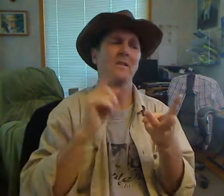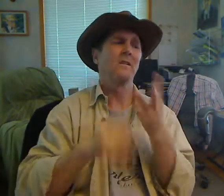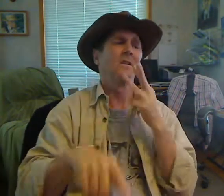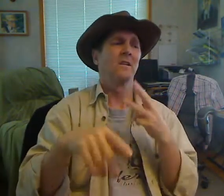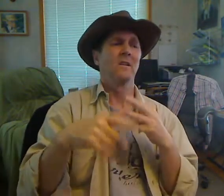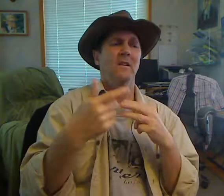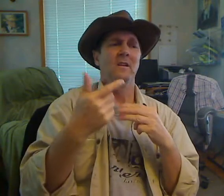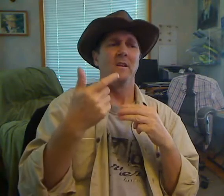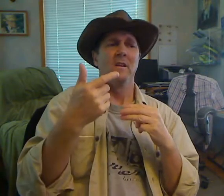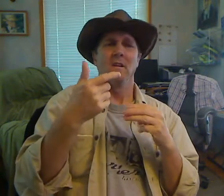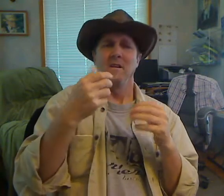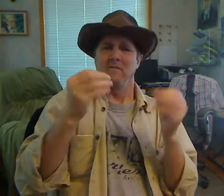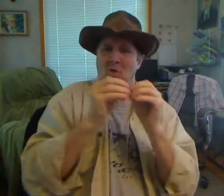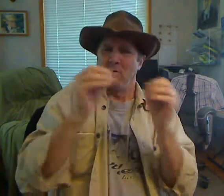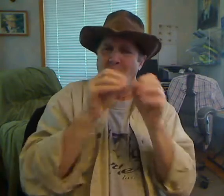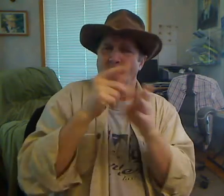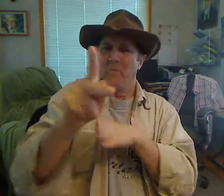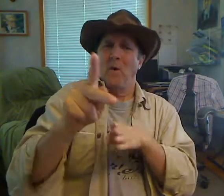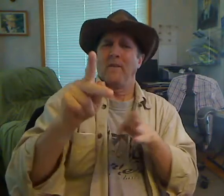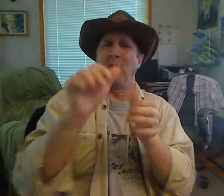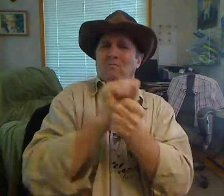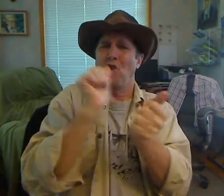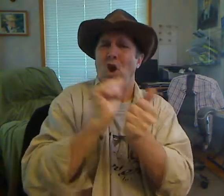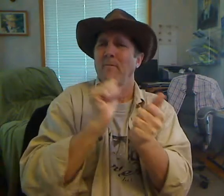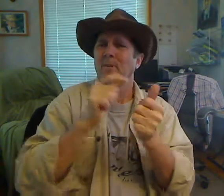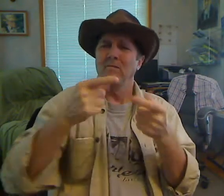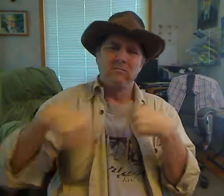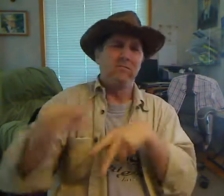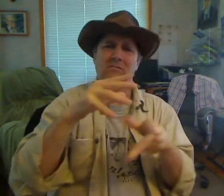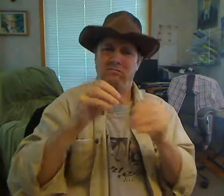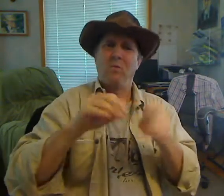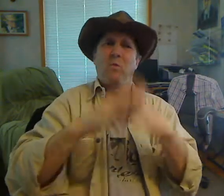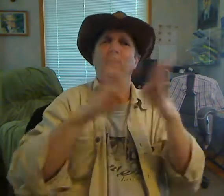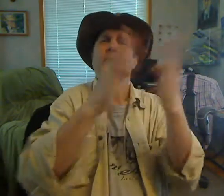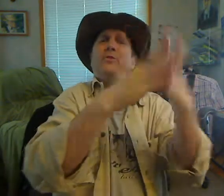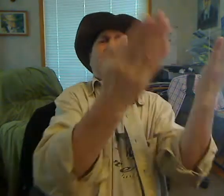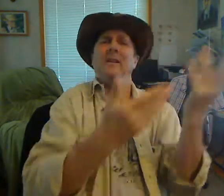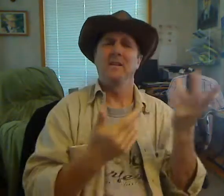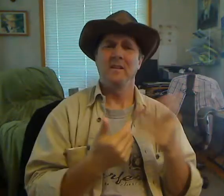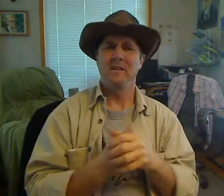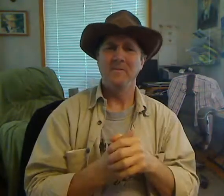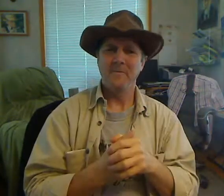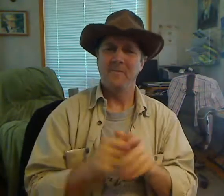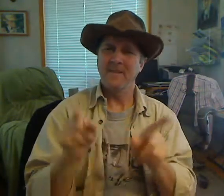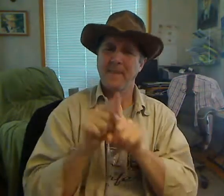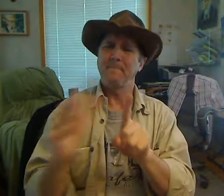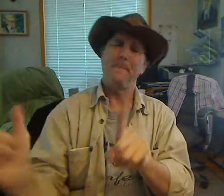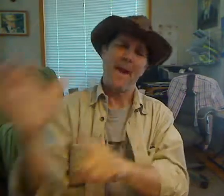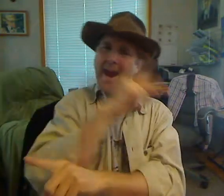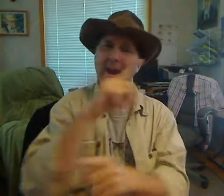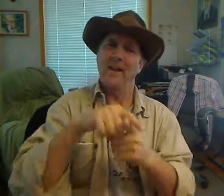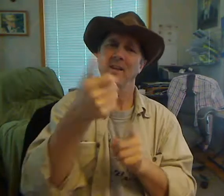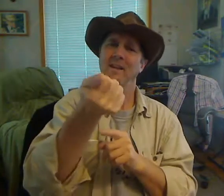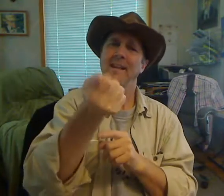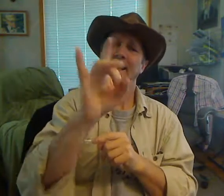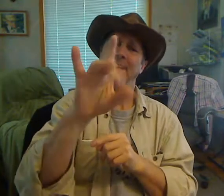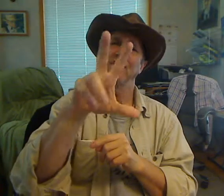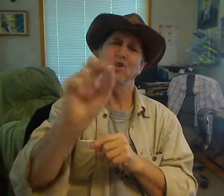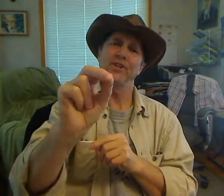killing of the sort that we've seen in Sweden. And I think it's safe to say that ethnic cleansing as such is a crime against